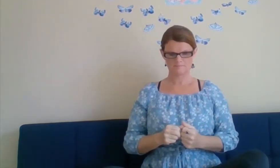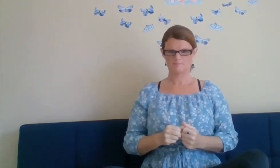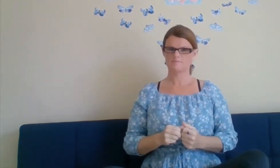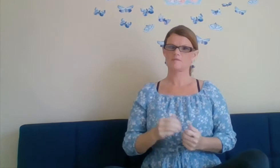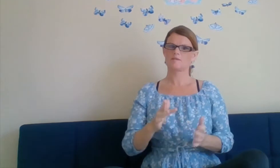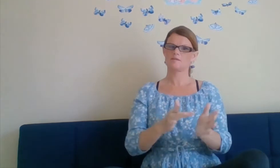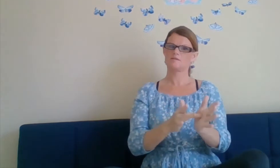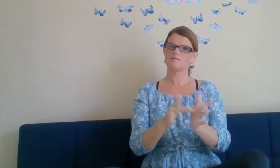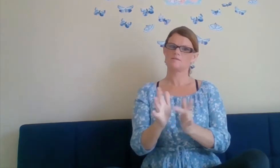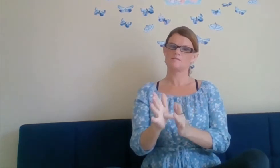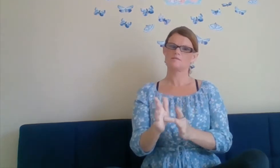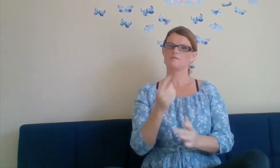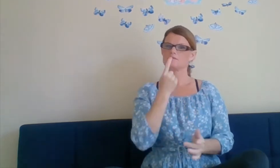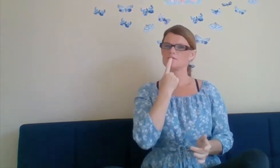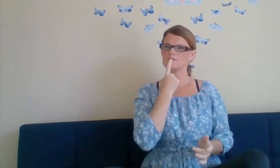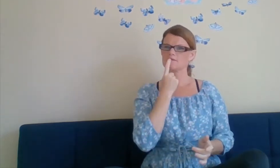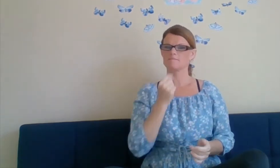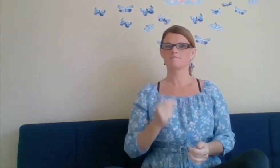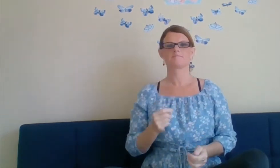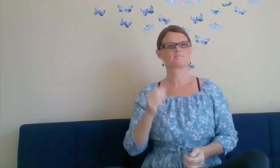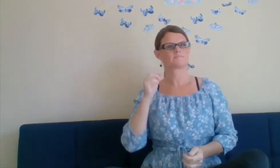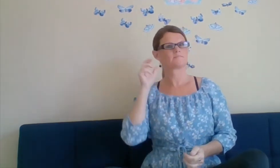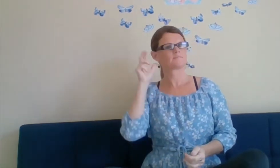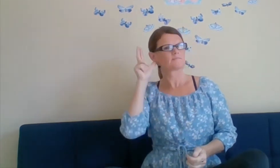Jesus said, listen,